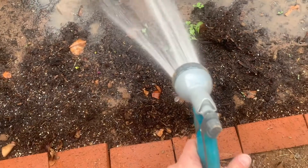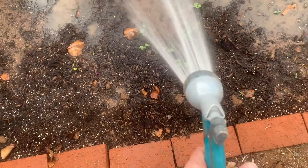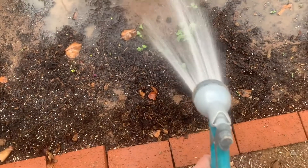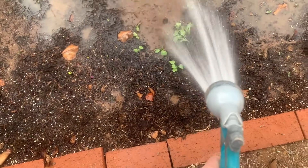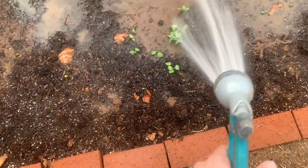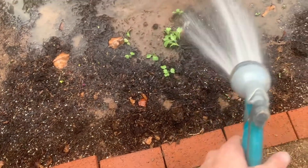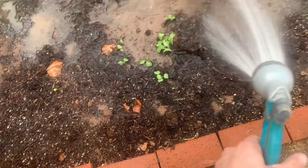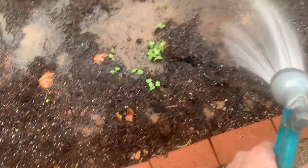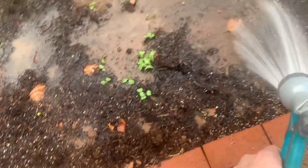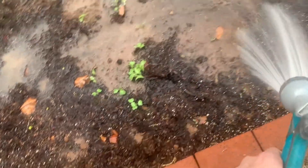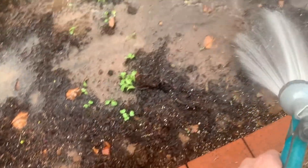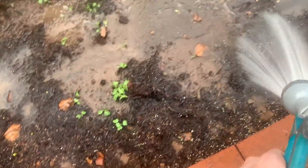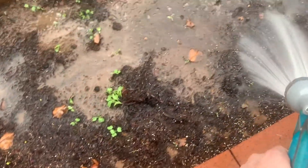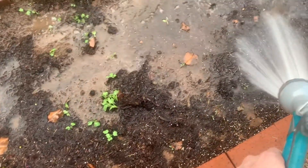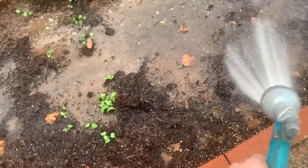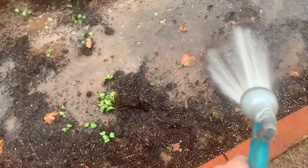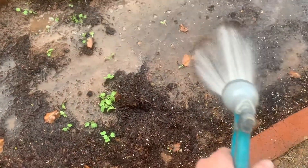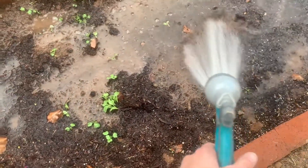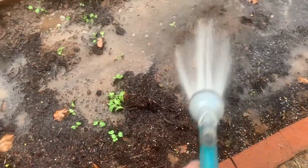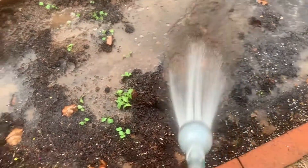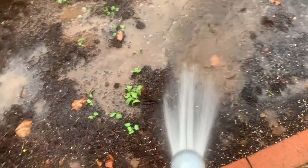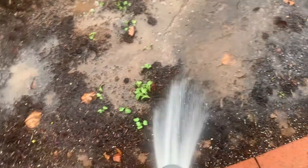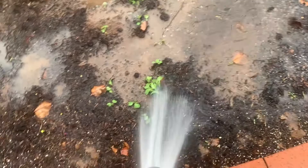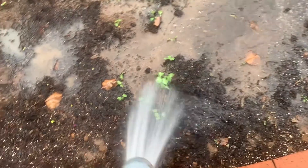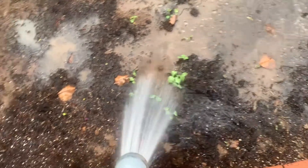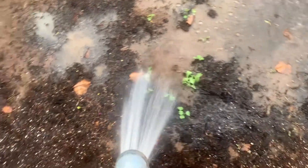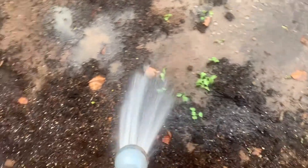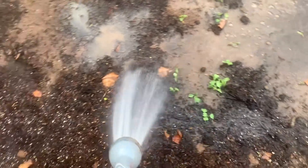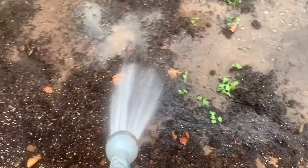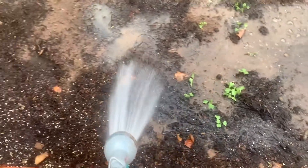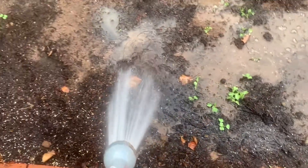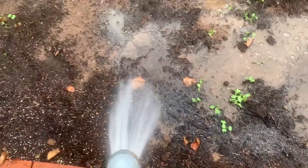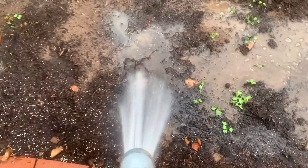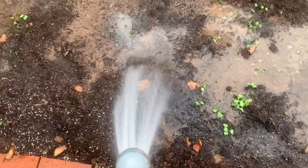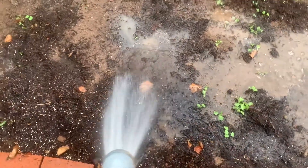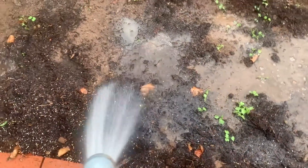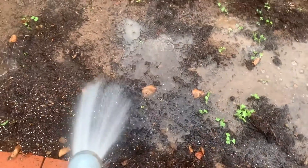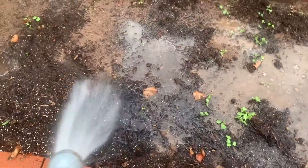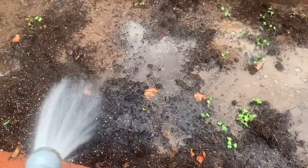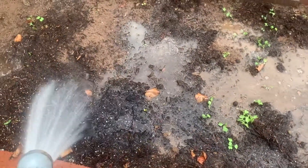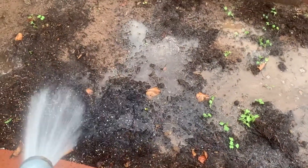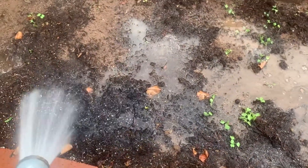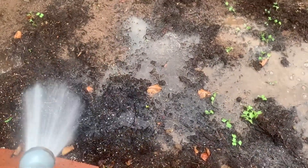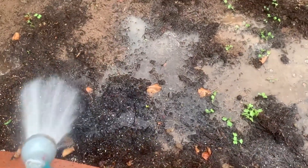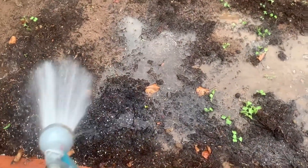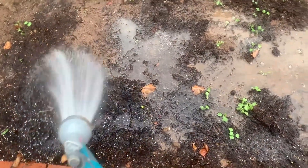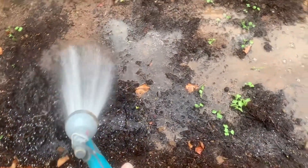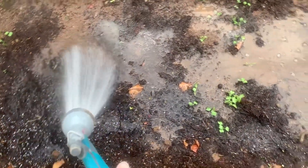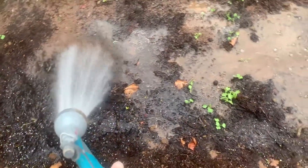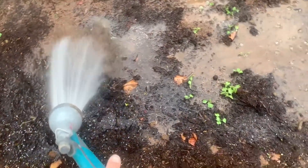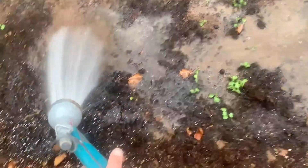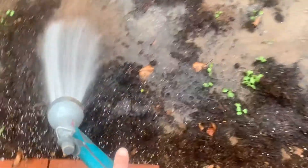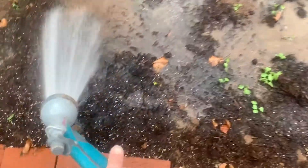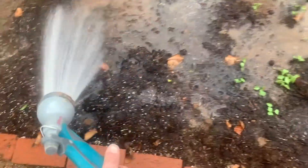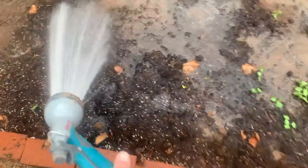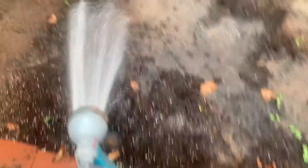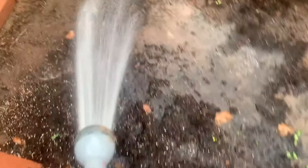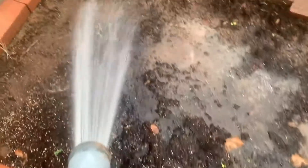we don't know if these seeds will make it but we nourish them just the same because